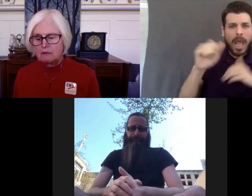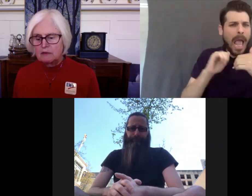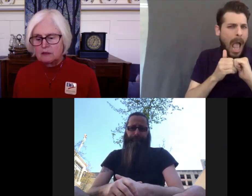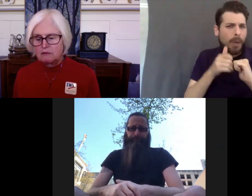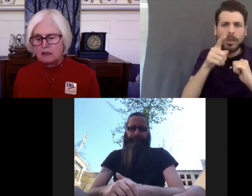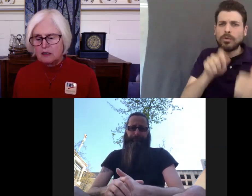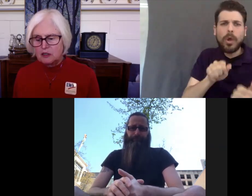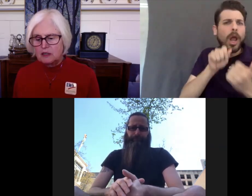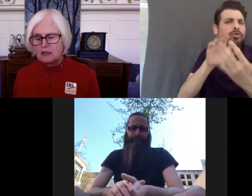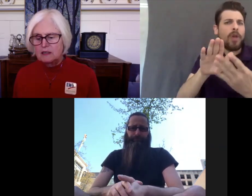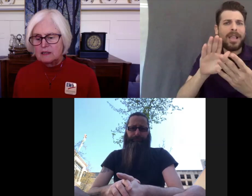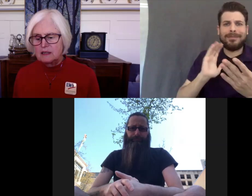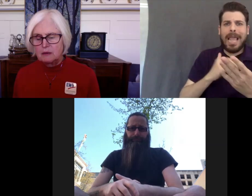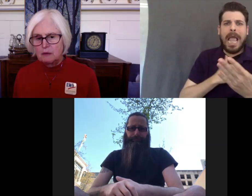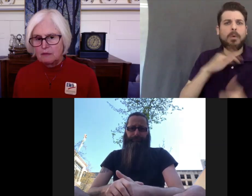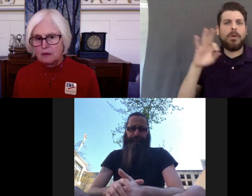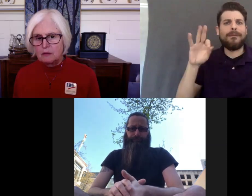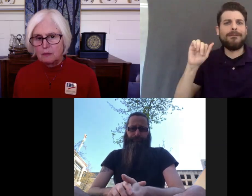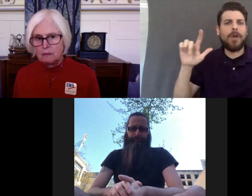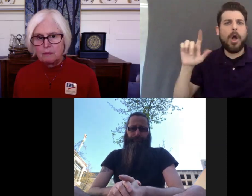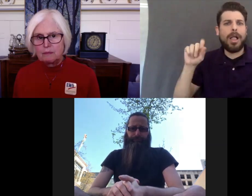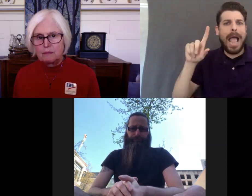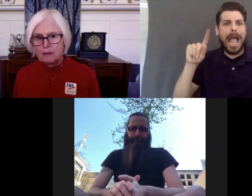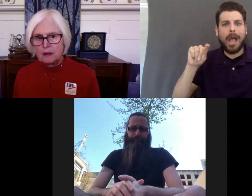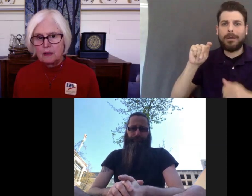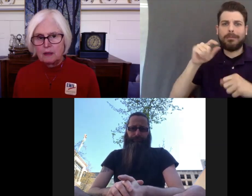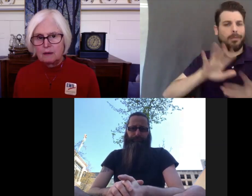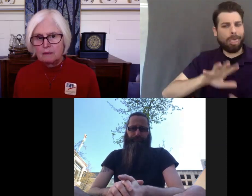reduction in city revenue?